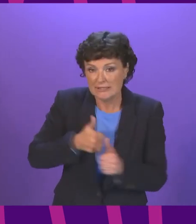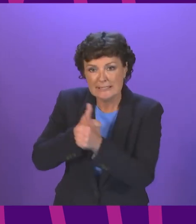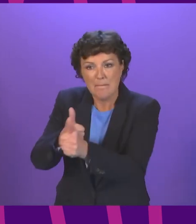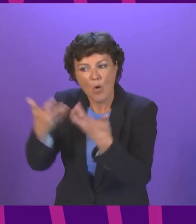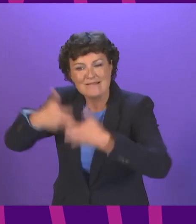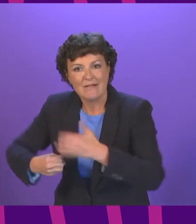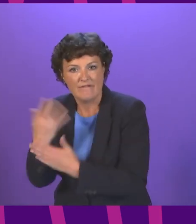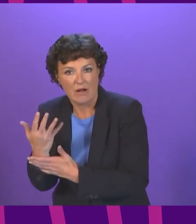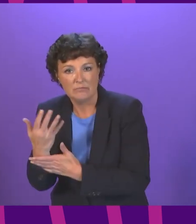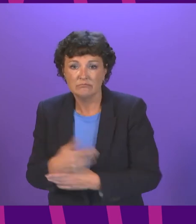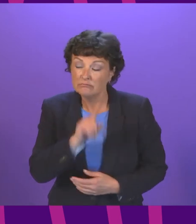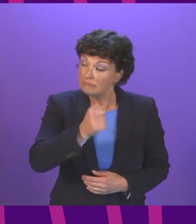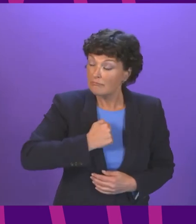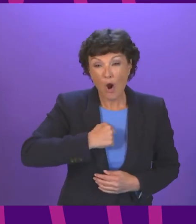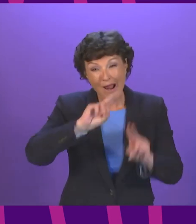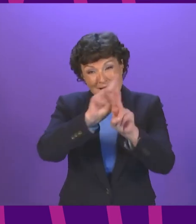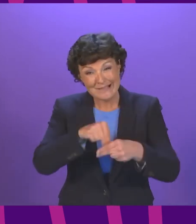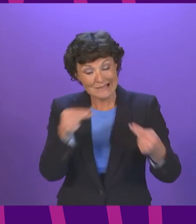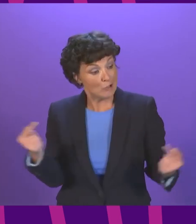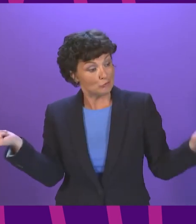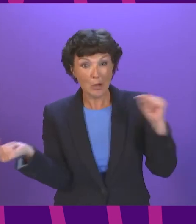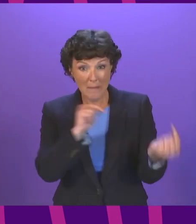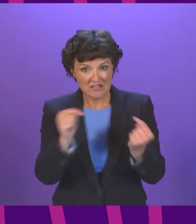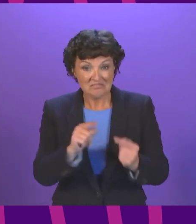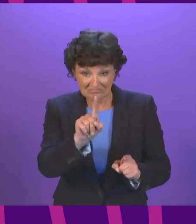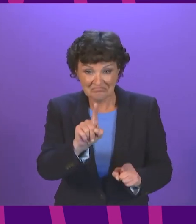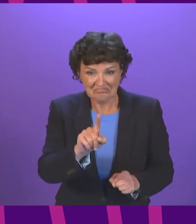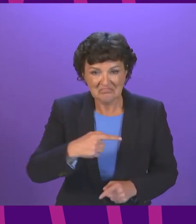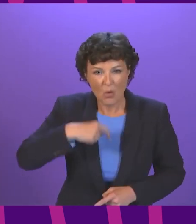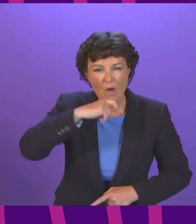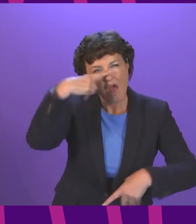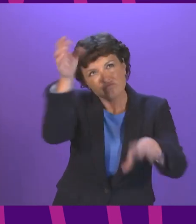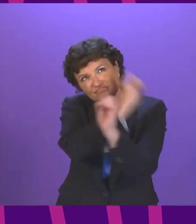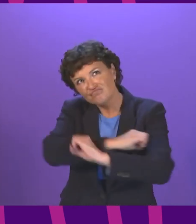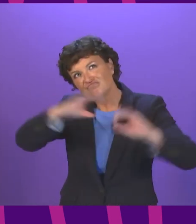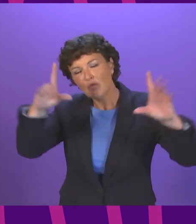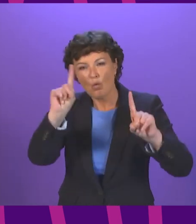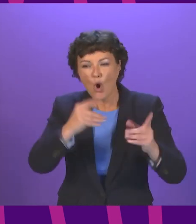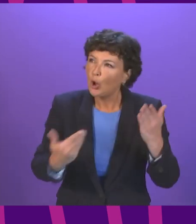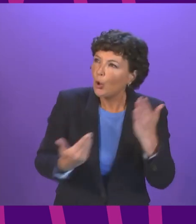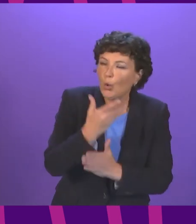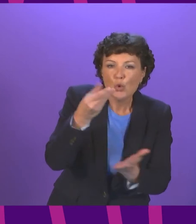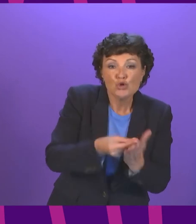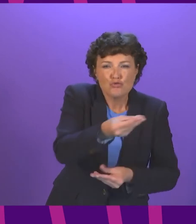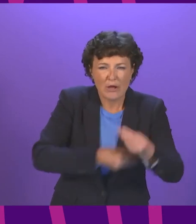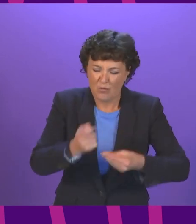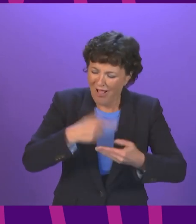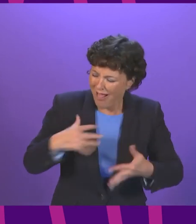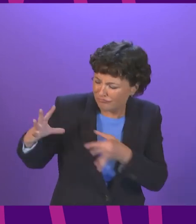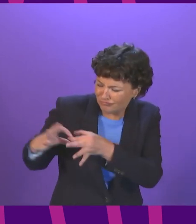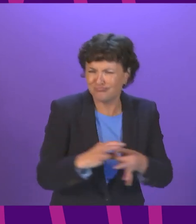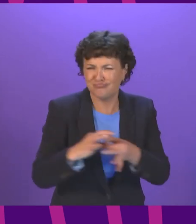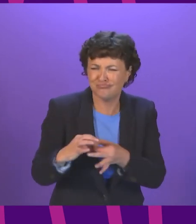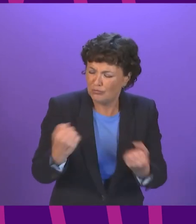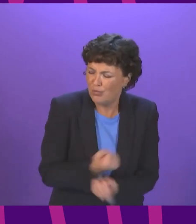enhance our international competitiveness by implementing the Vision for Trade We will strengthen ties with Nordic and Central